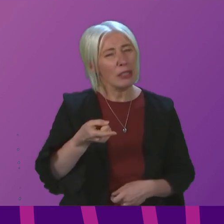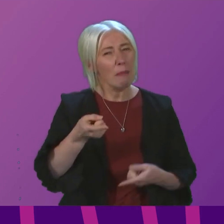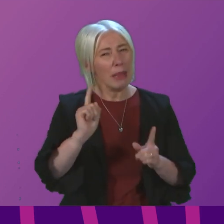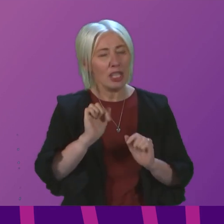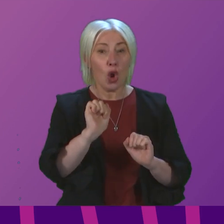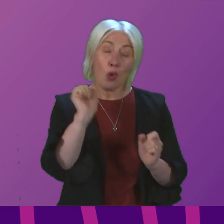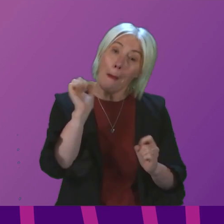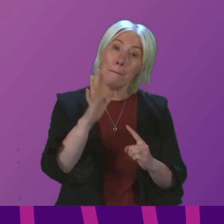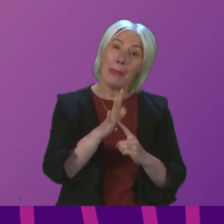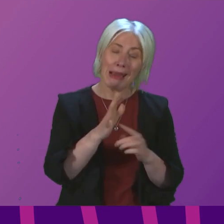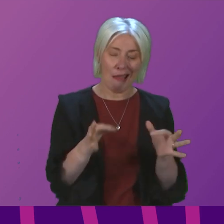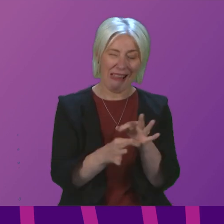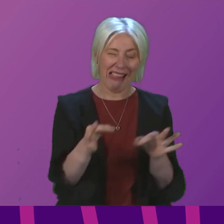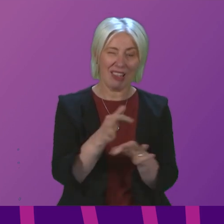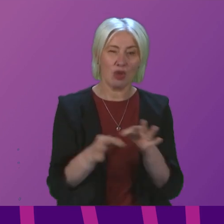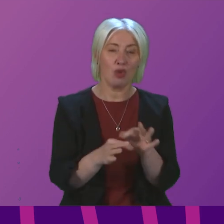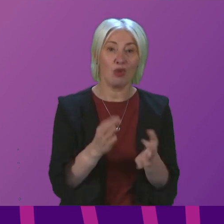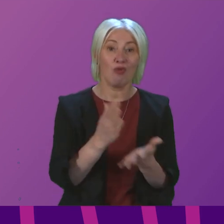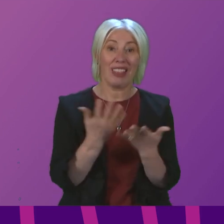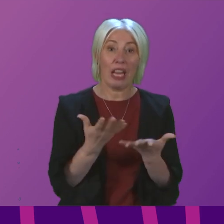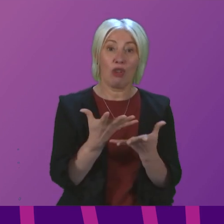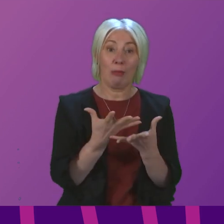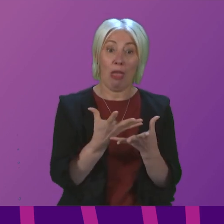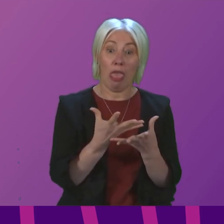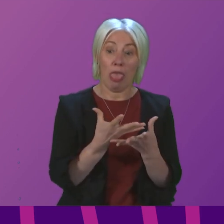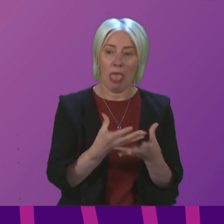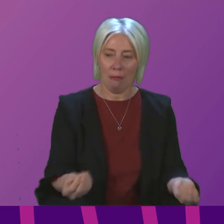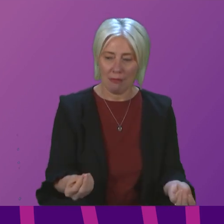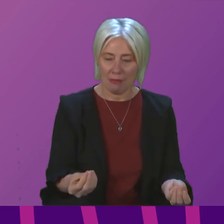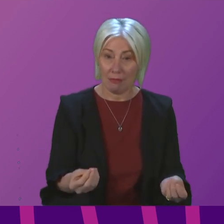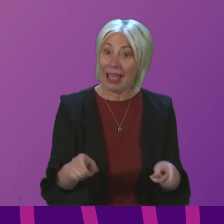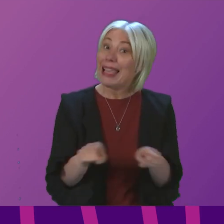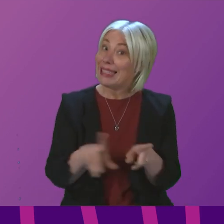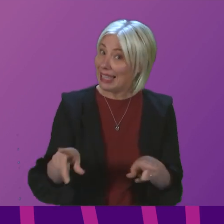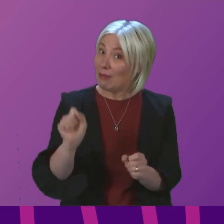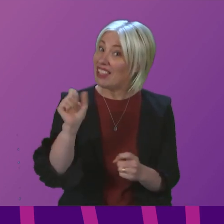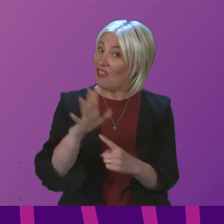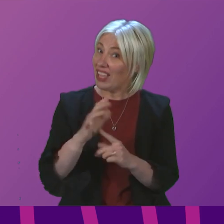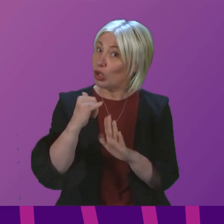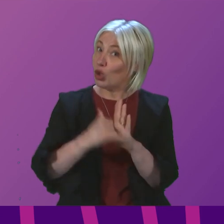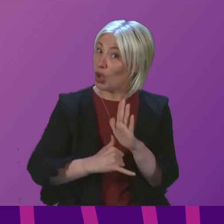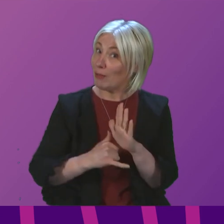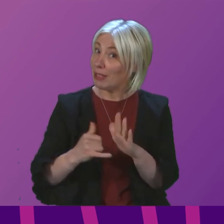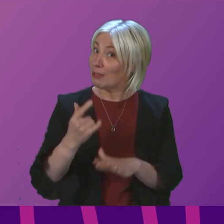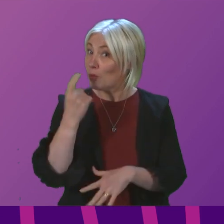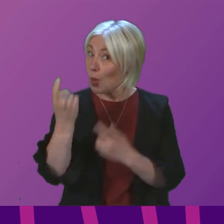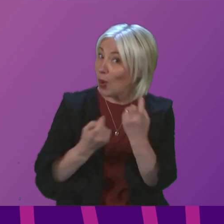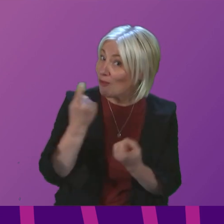excuse just been shredded? Perhaps like that vital missing document. First Minister.